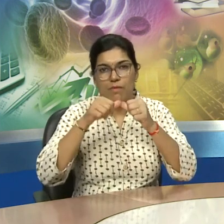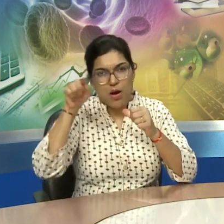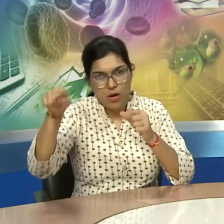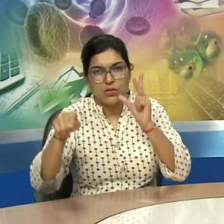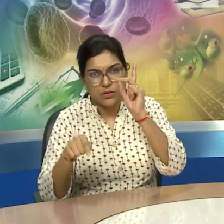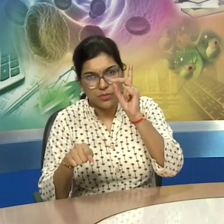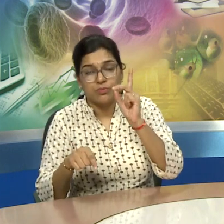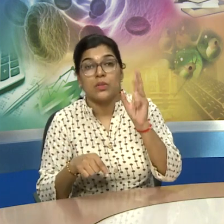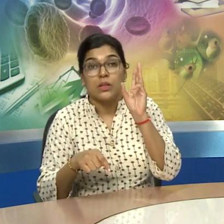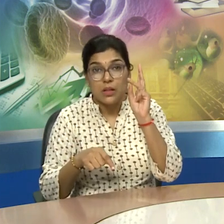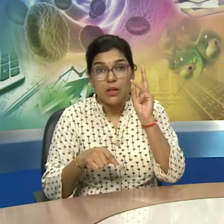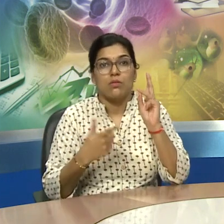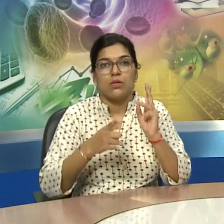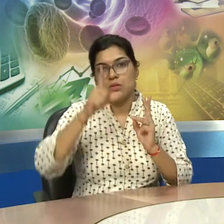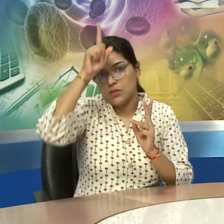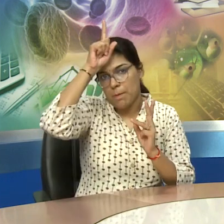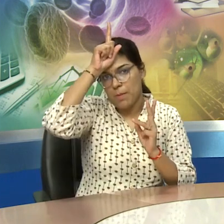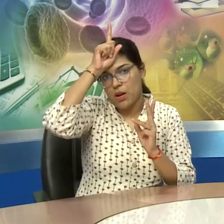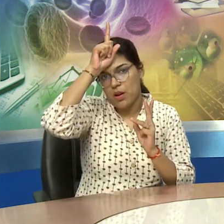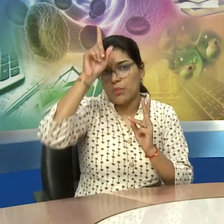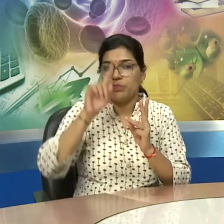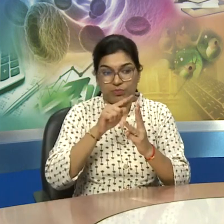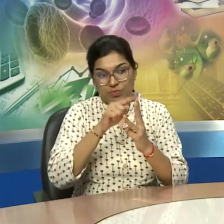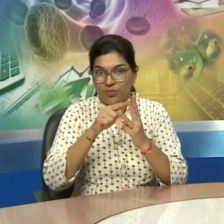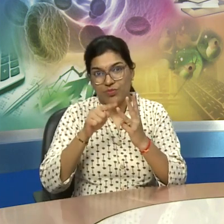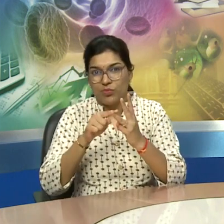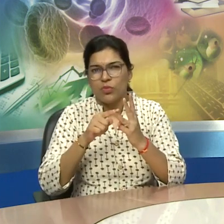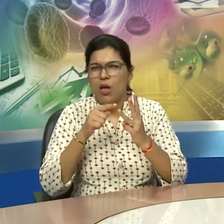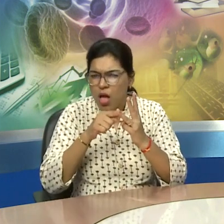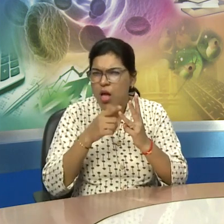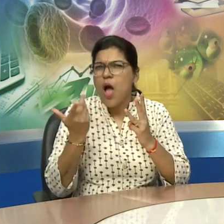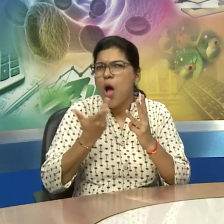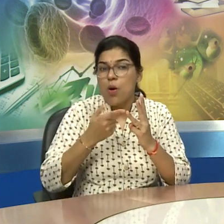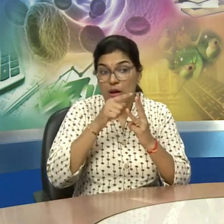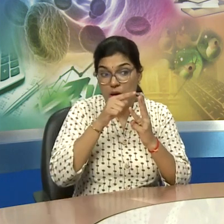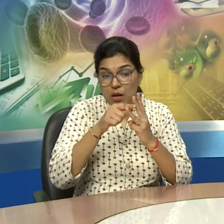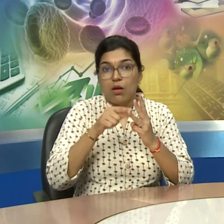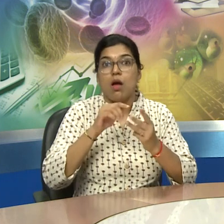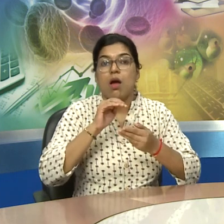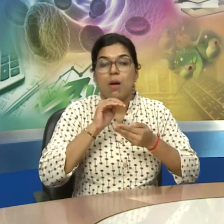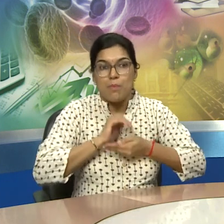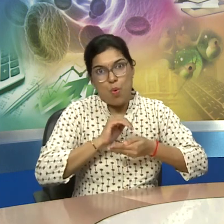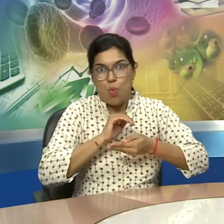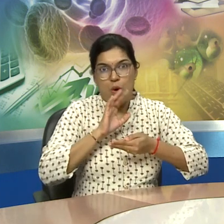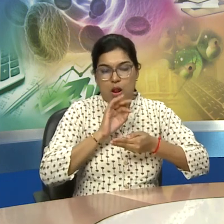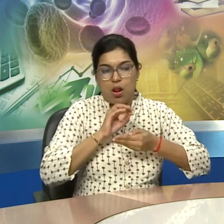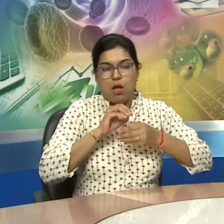different places like china and then java and in the